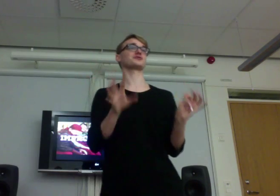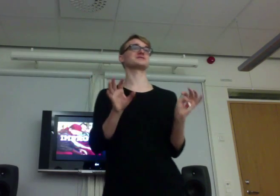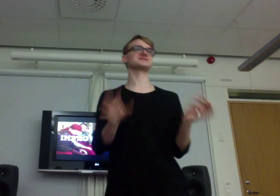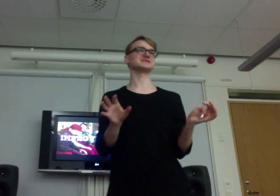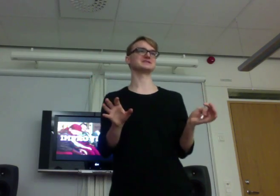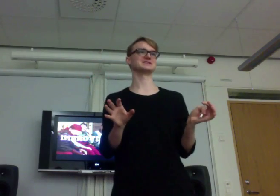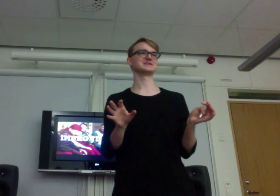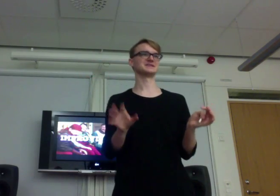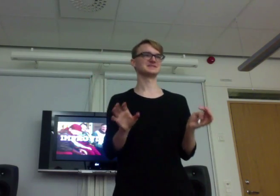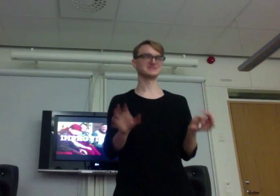scene.